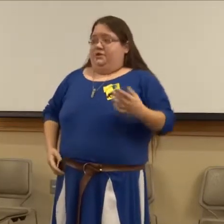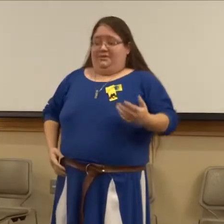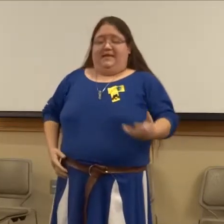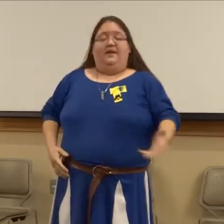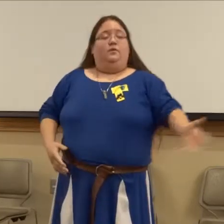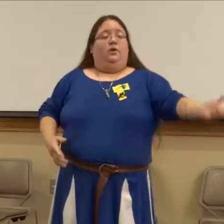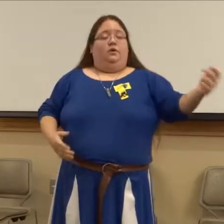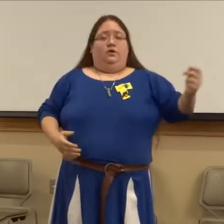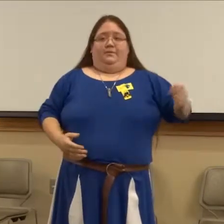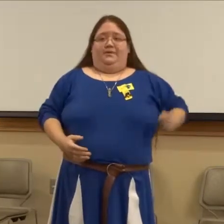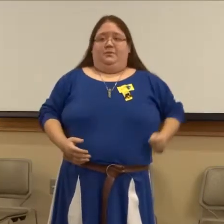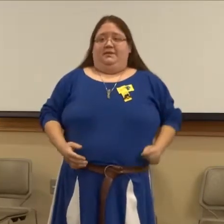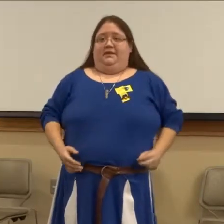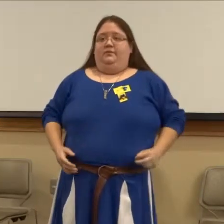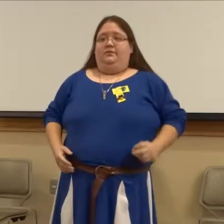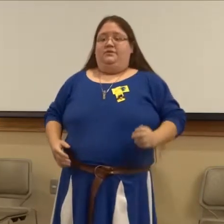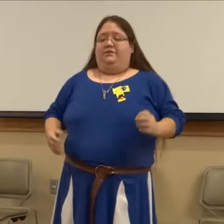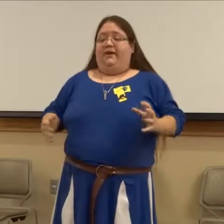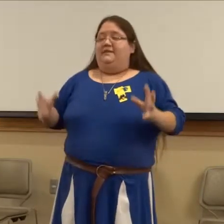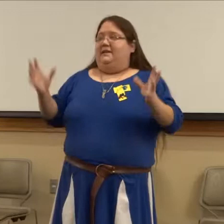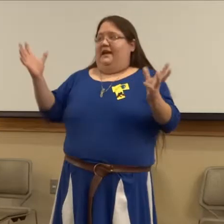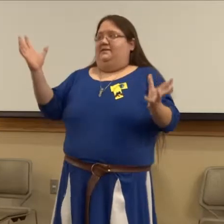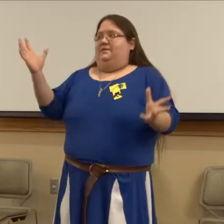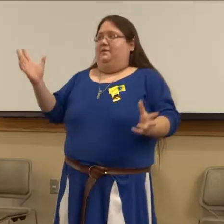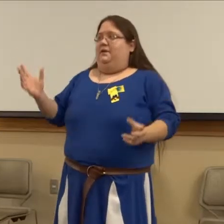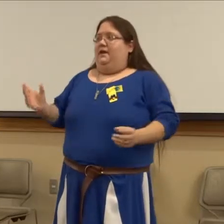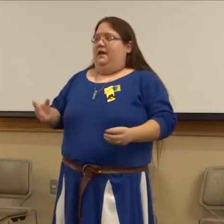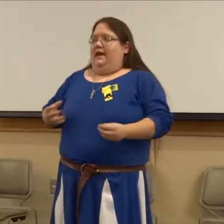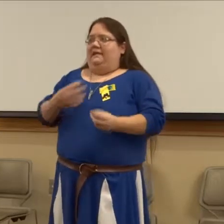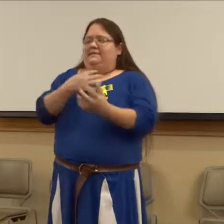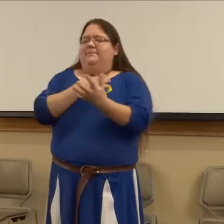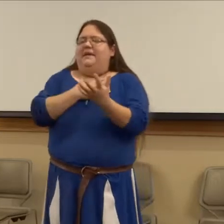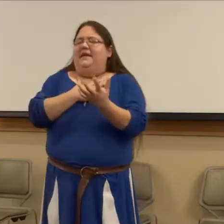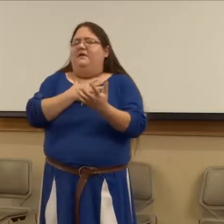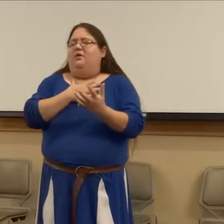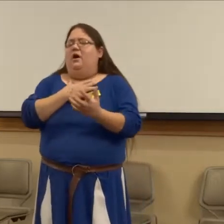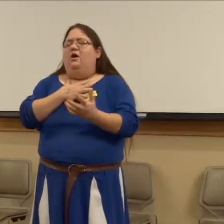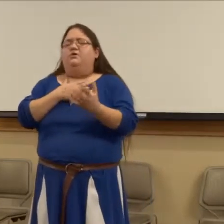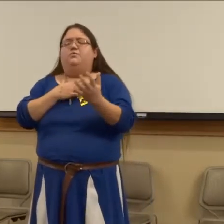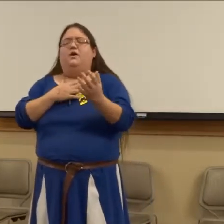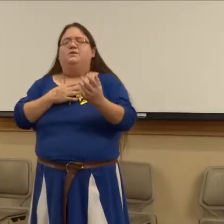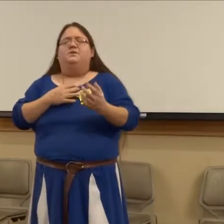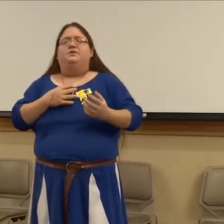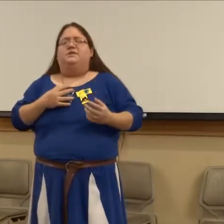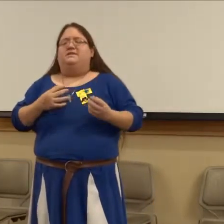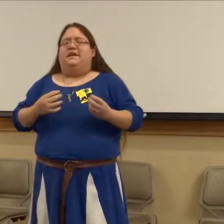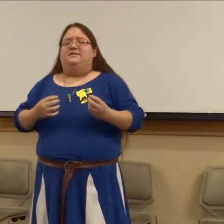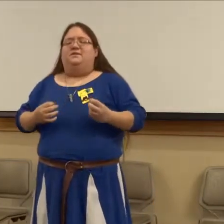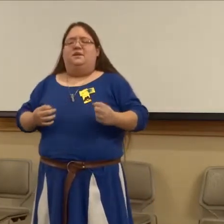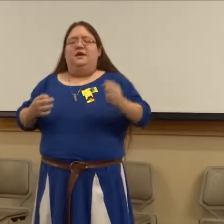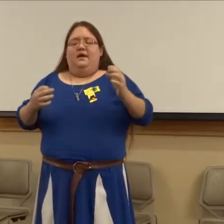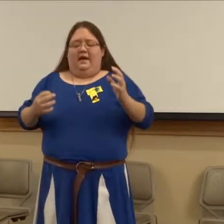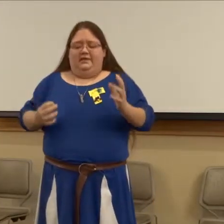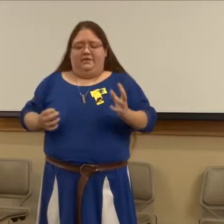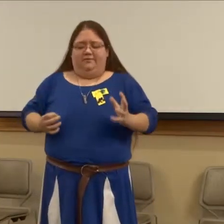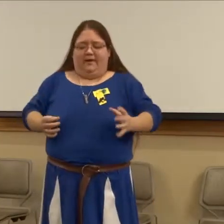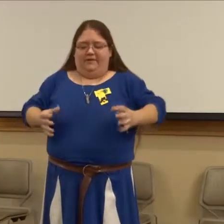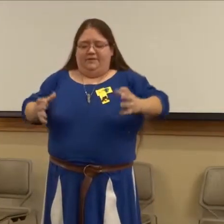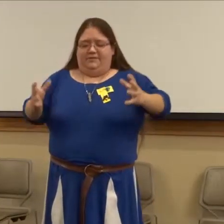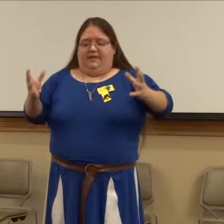she was taking a walk along the beach one day, when she finds a castle, and something in her heart draws her to this castle, and she finds herself